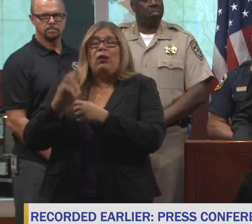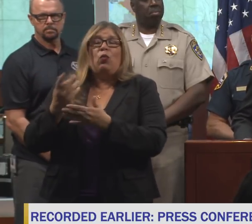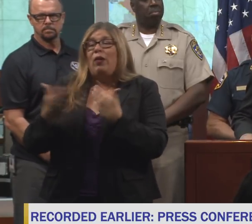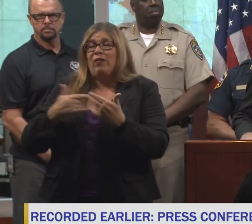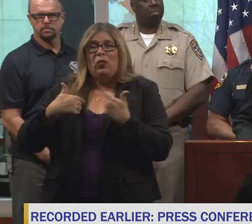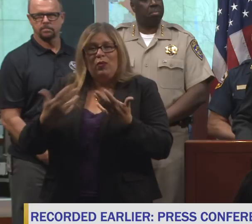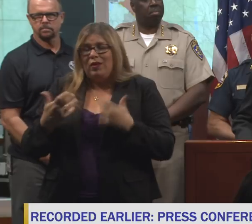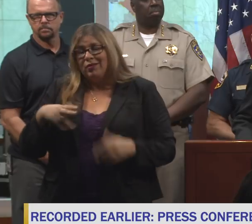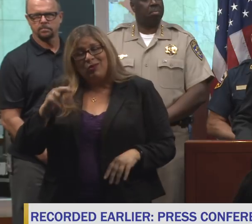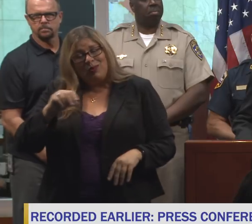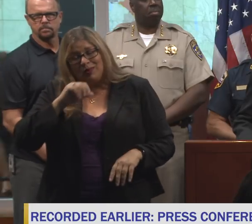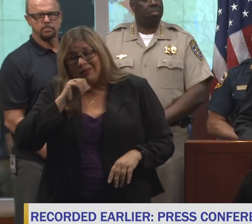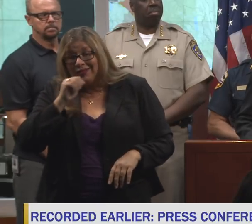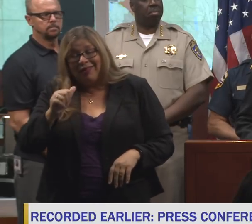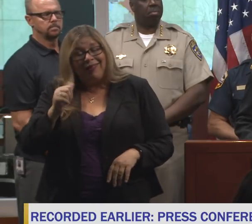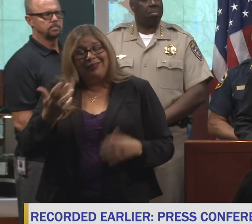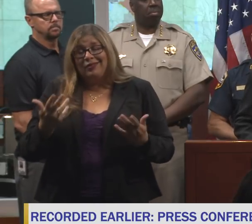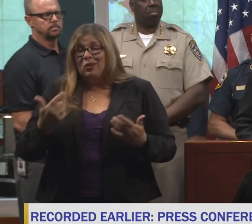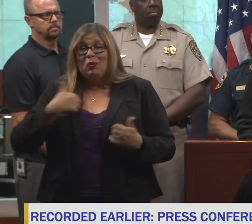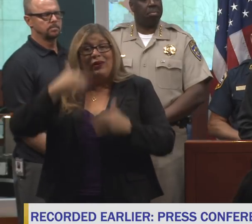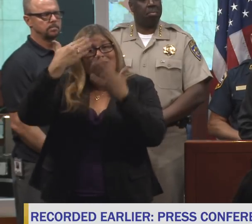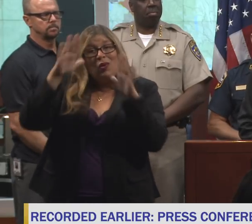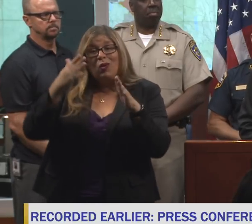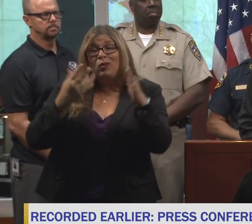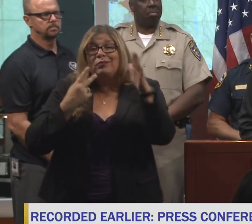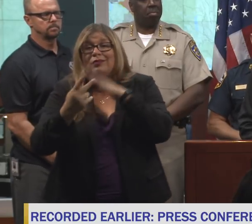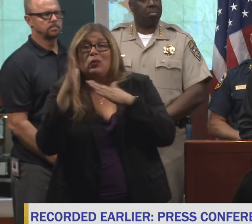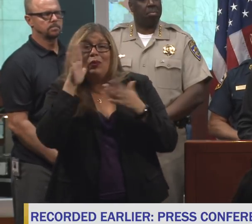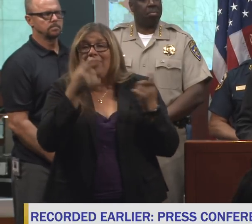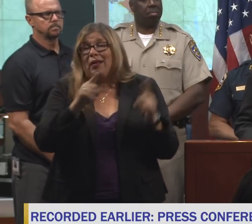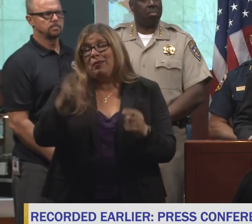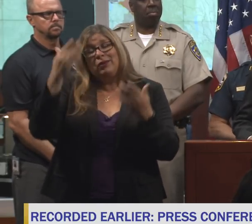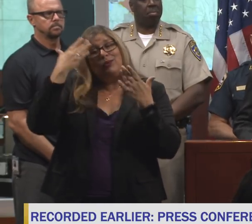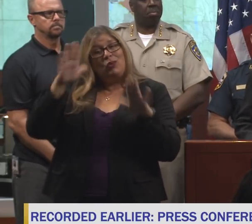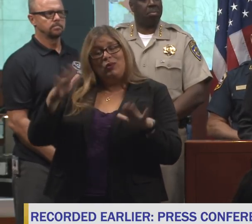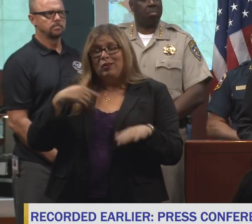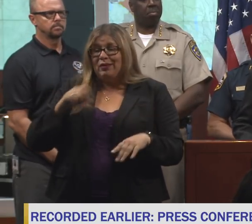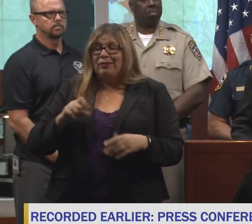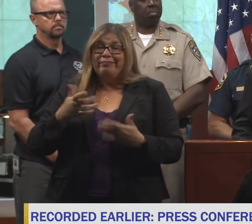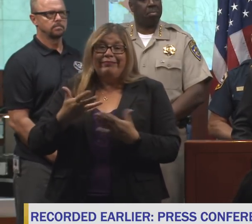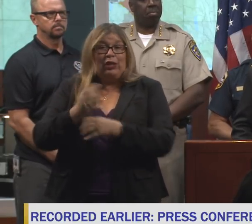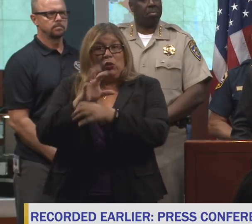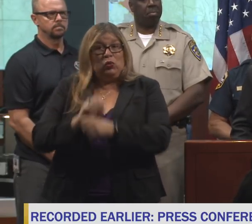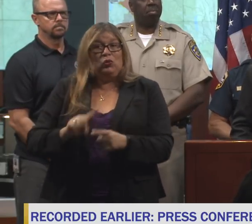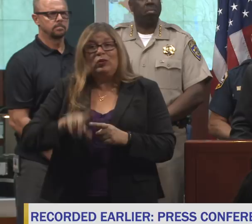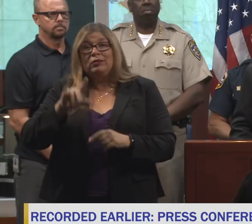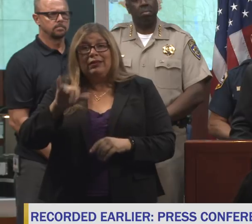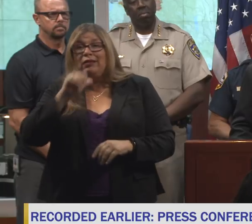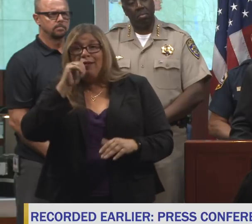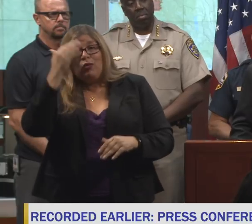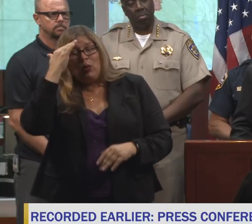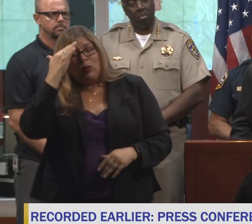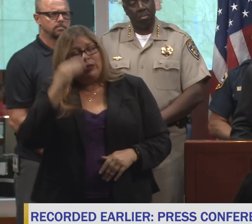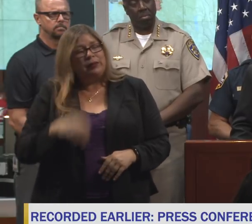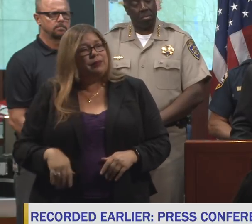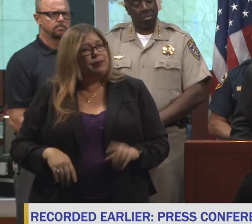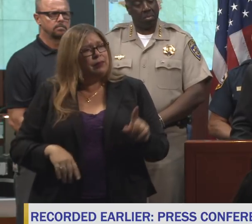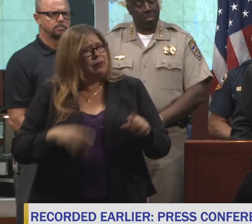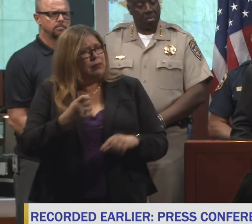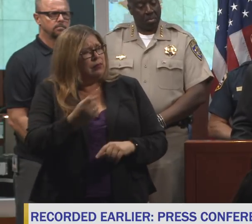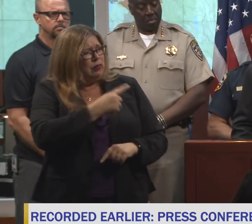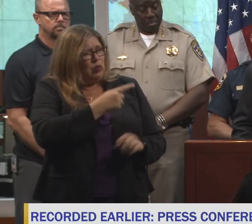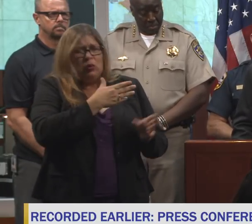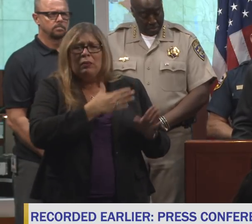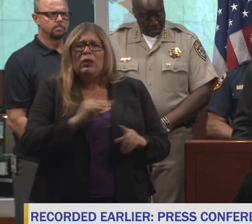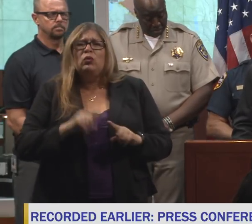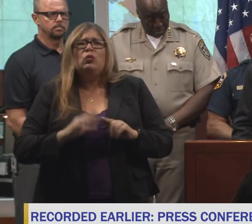want. And there's a lot of uncertainty. And we have to get used to that. Governor Long, I don't want any plans to visit the fire scenes